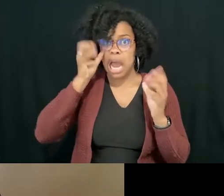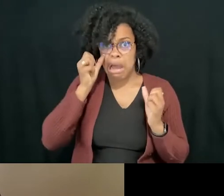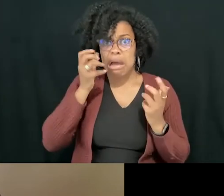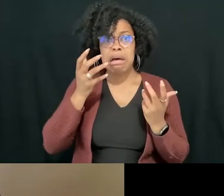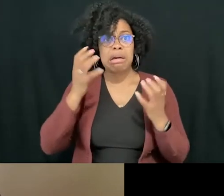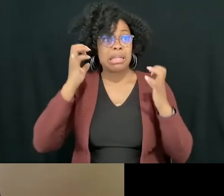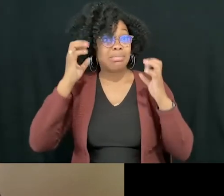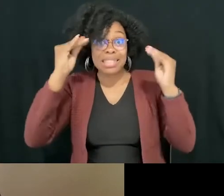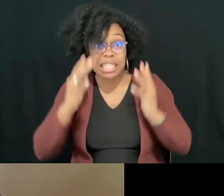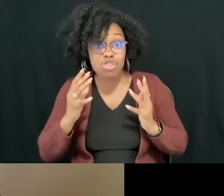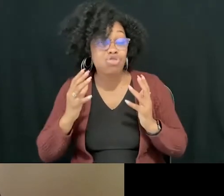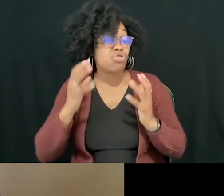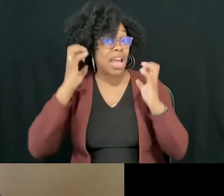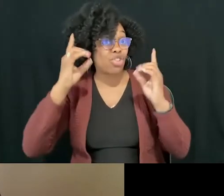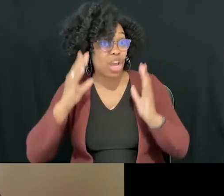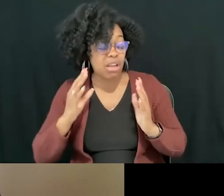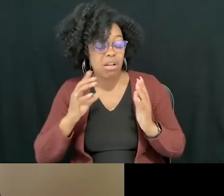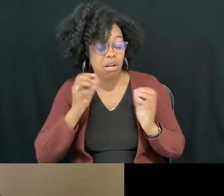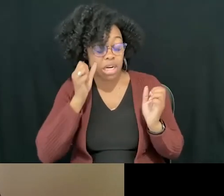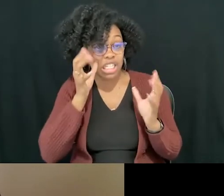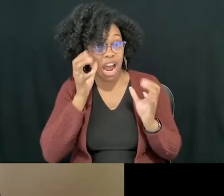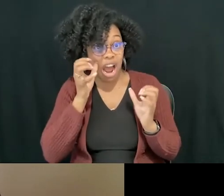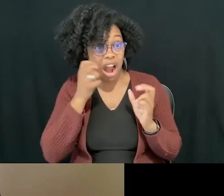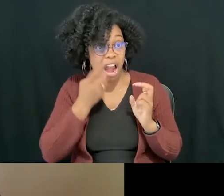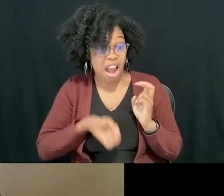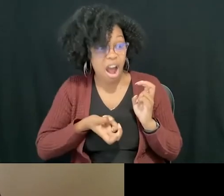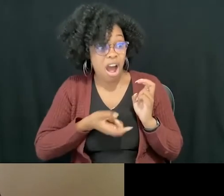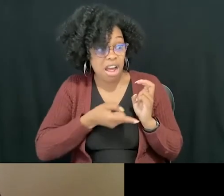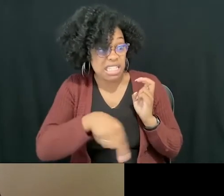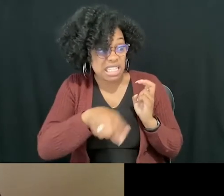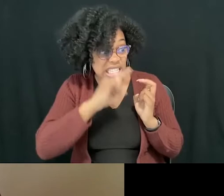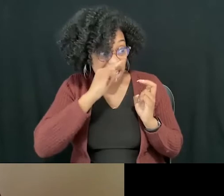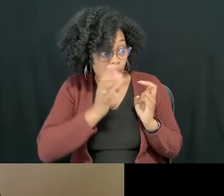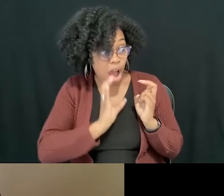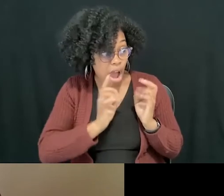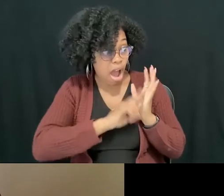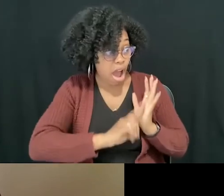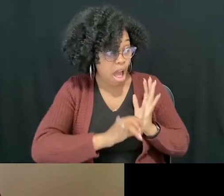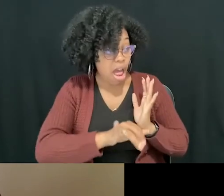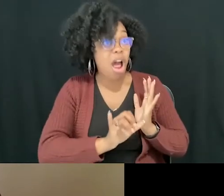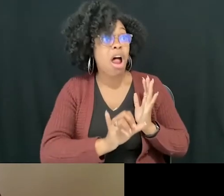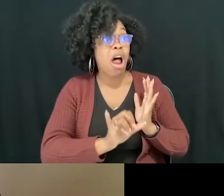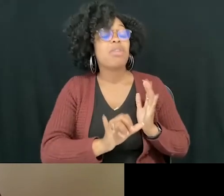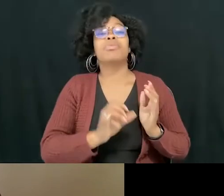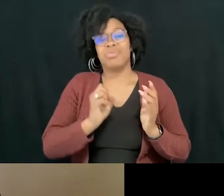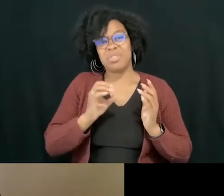And it's the families that what I found, the families that have been avoiding